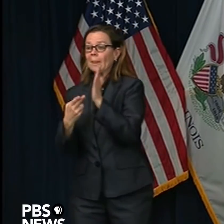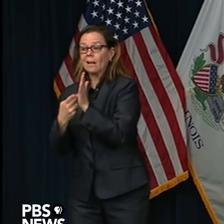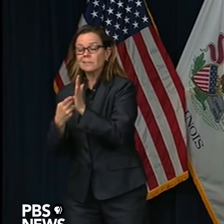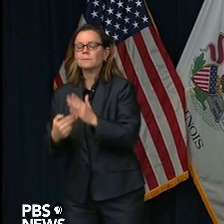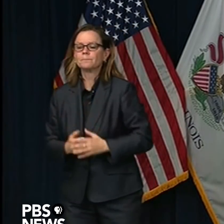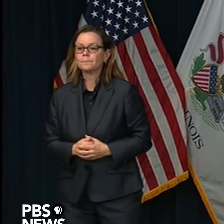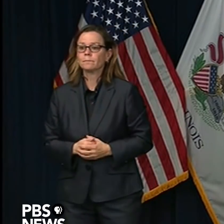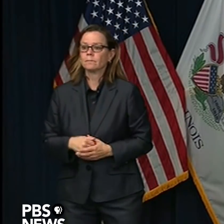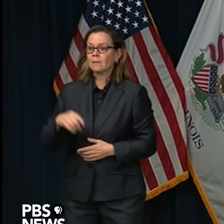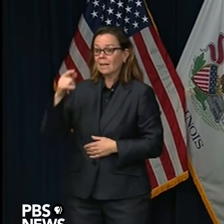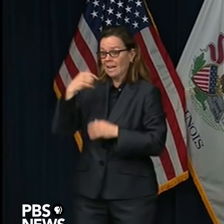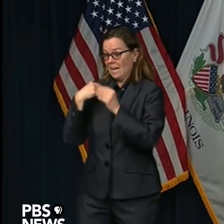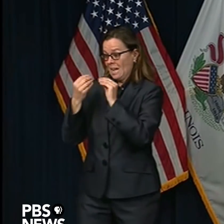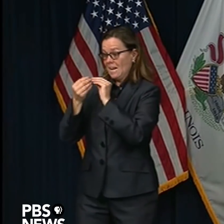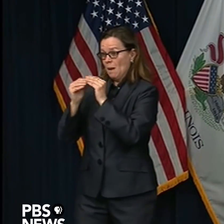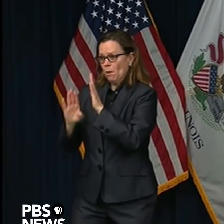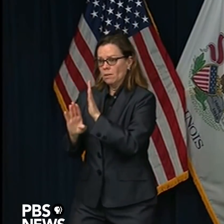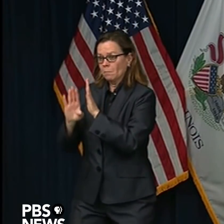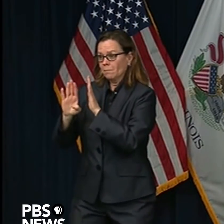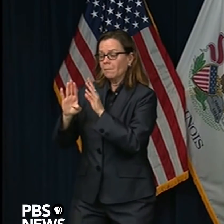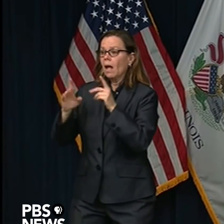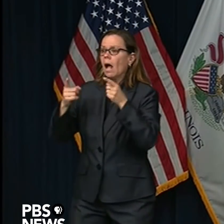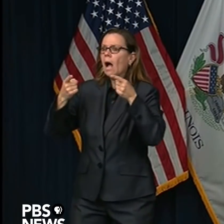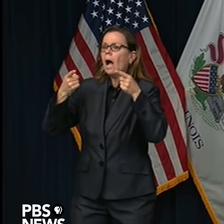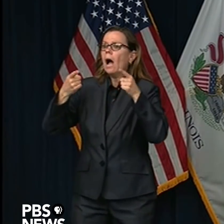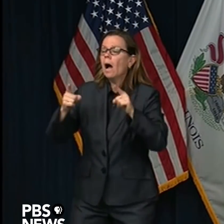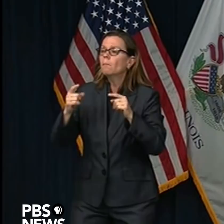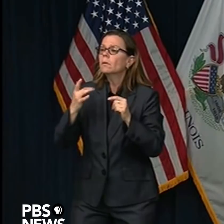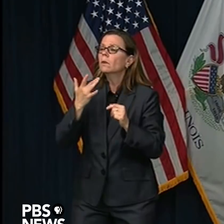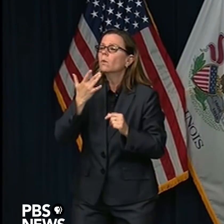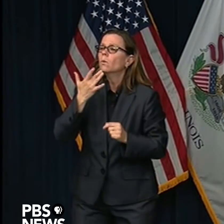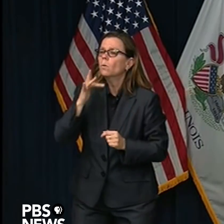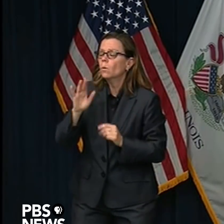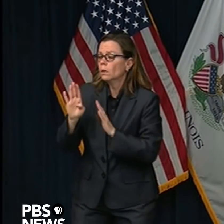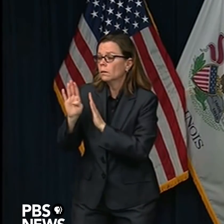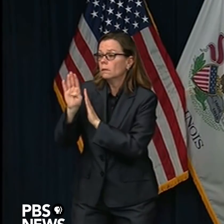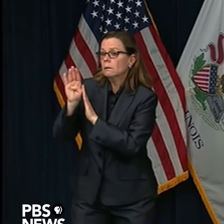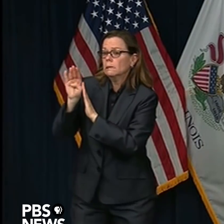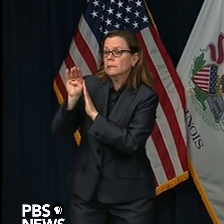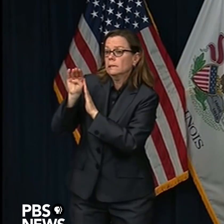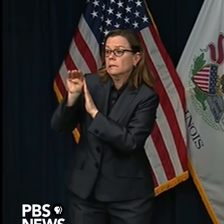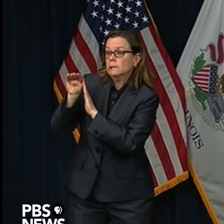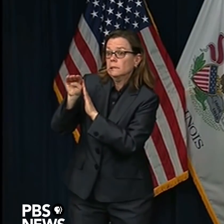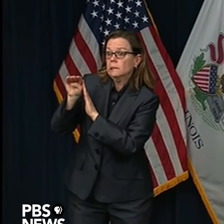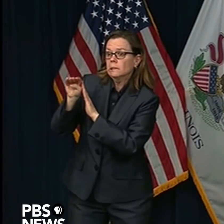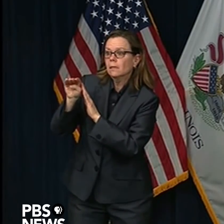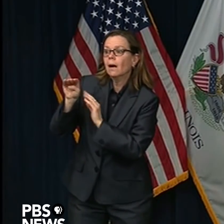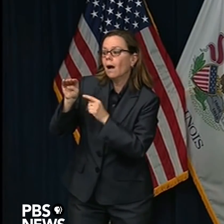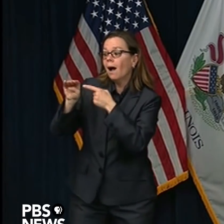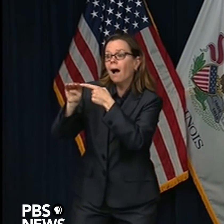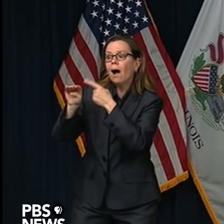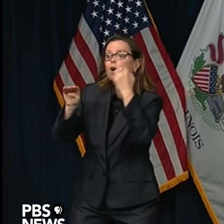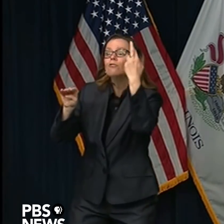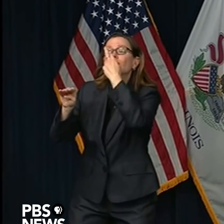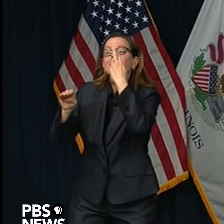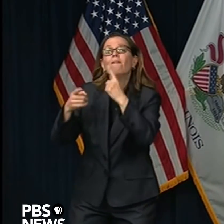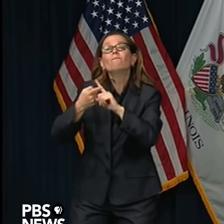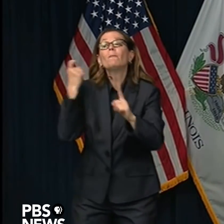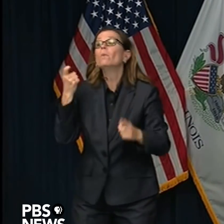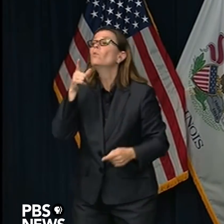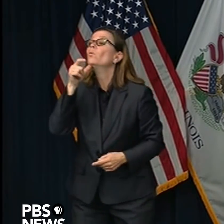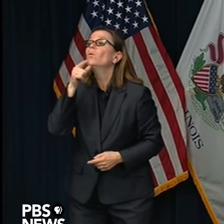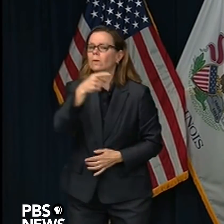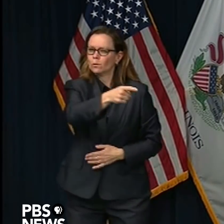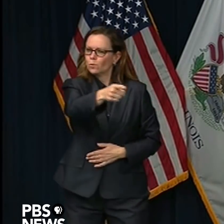it is because people are staying at home. That is something to keep in mind. So if you don't stay home, if you go out,